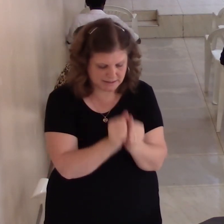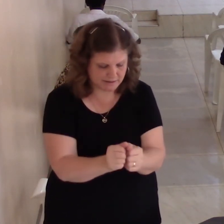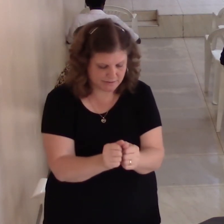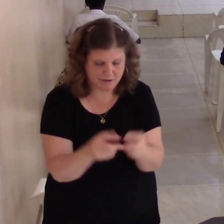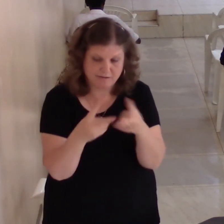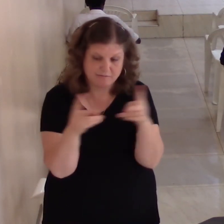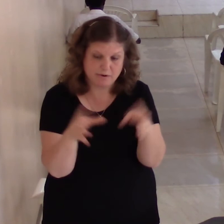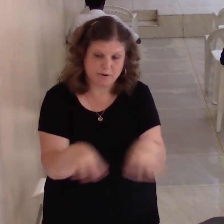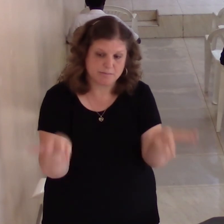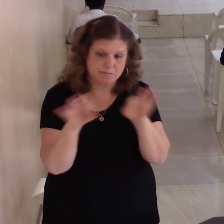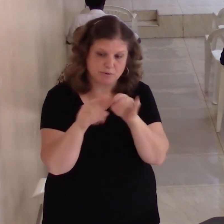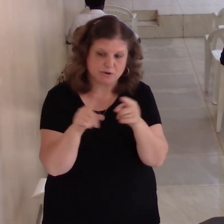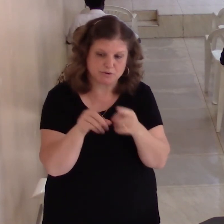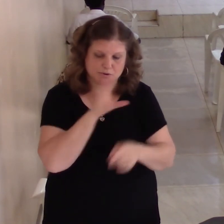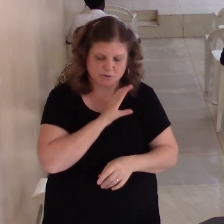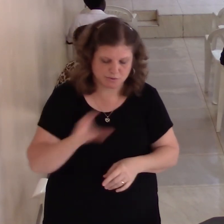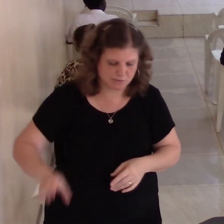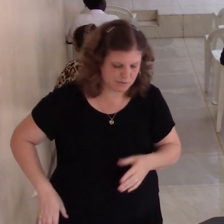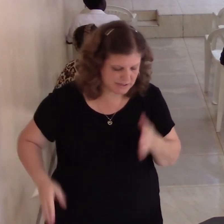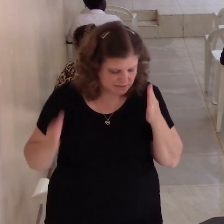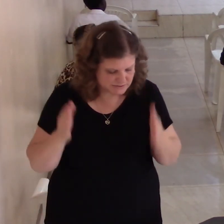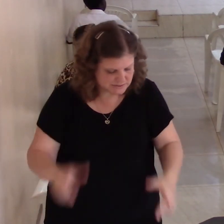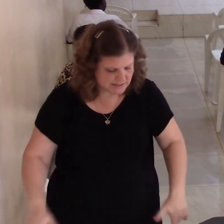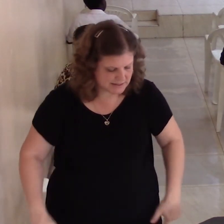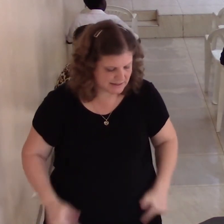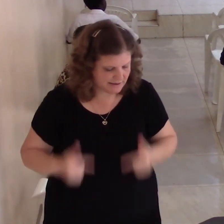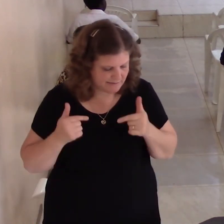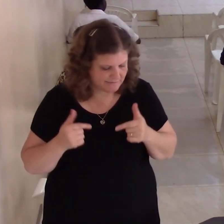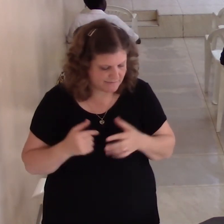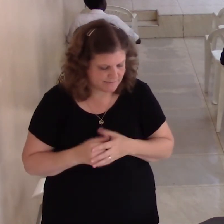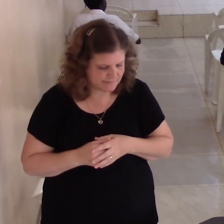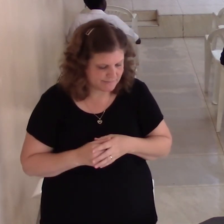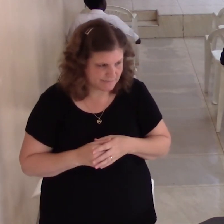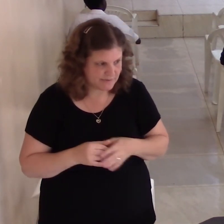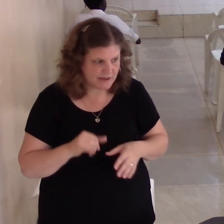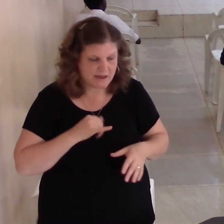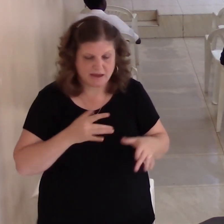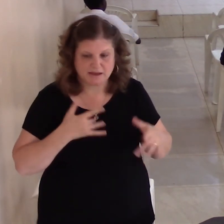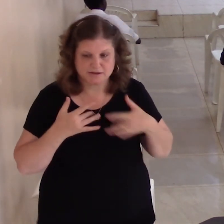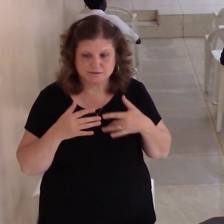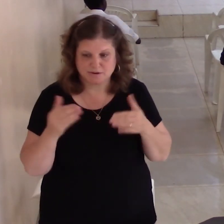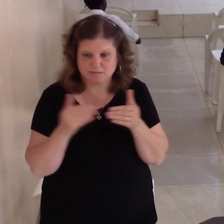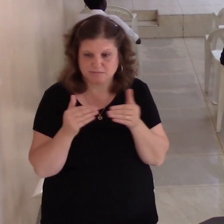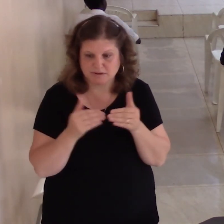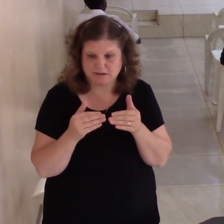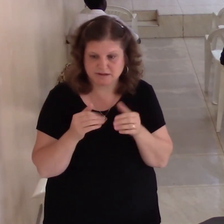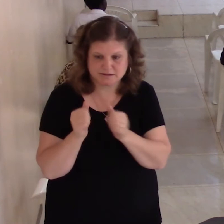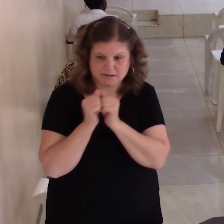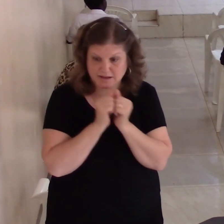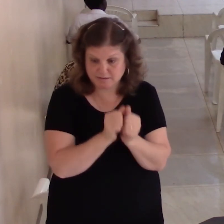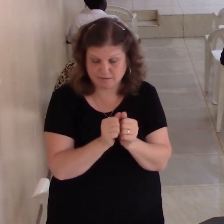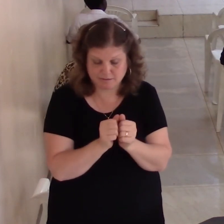today because we're meeting together but there's still some challenges you're facing there's still people in the hospitals